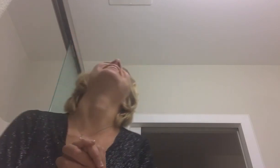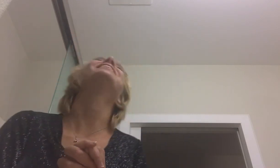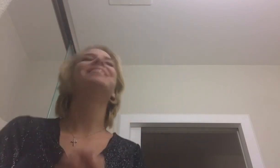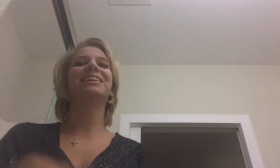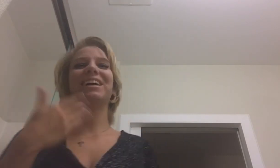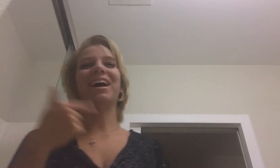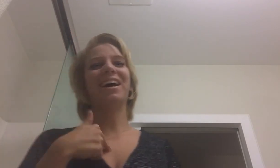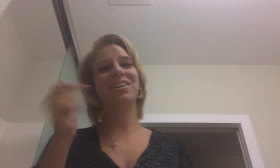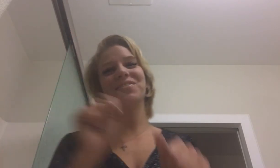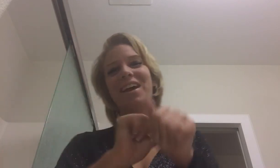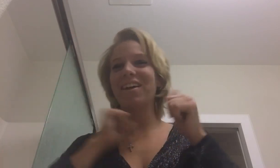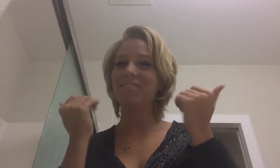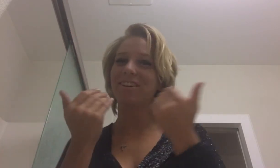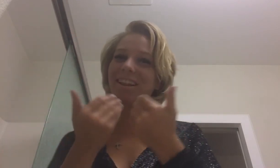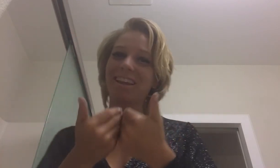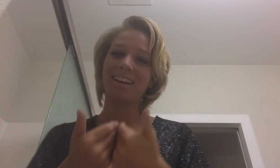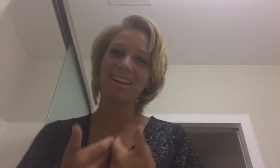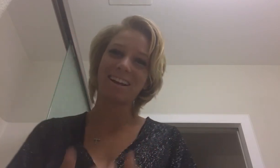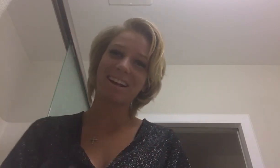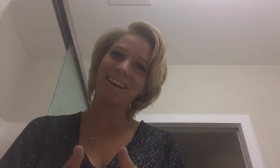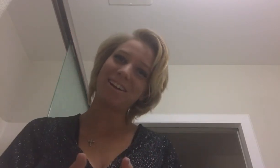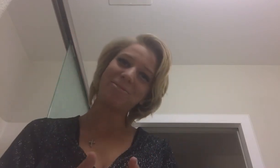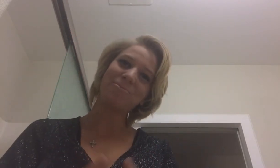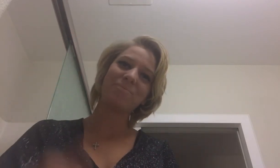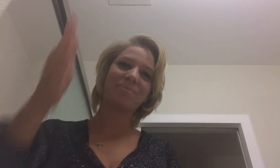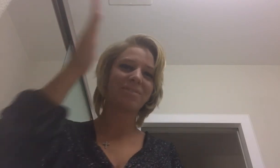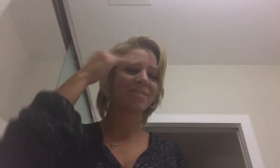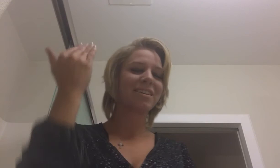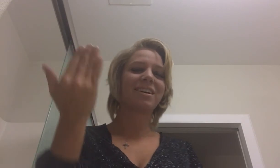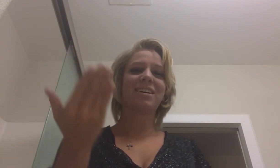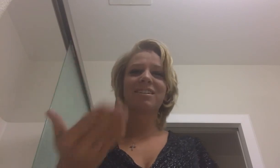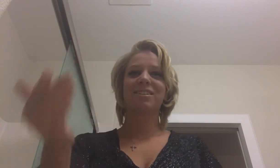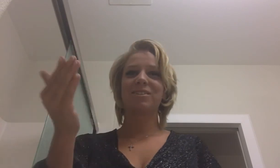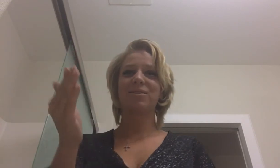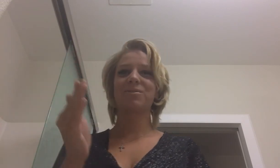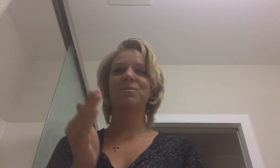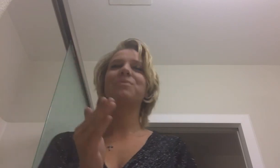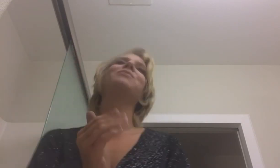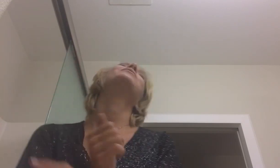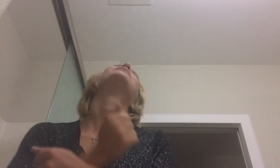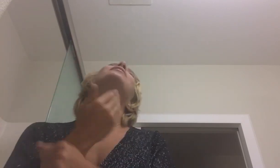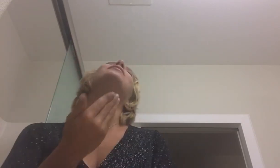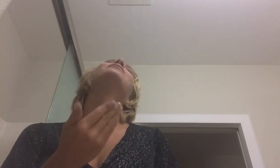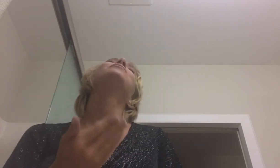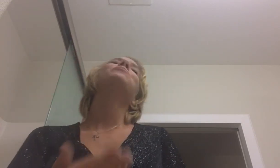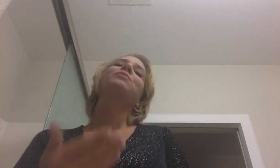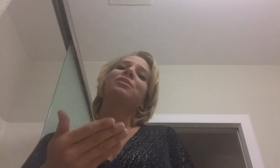when I'm everything I am Because you loved me